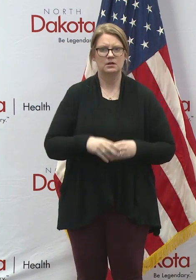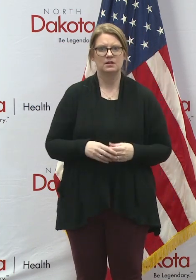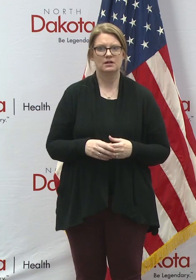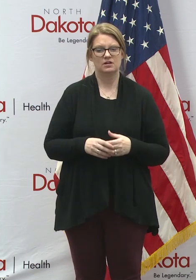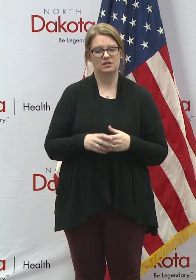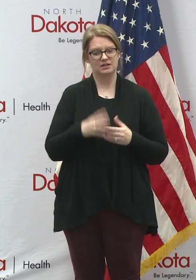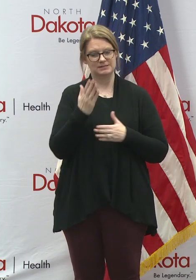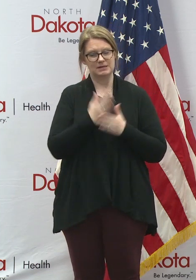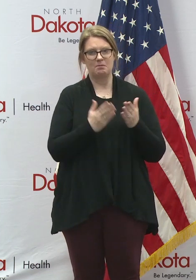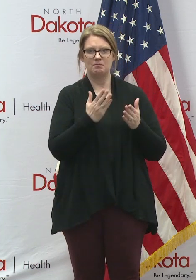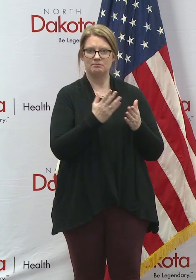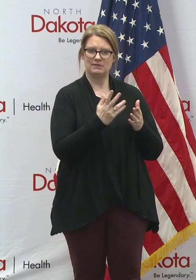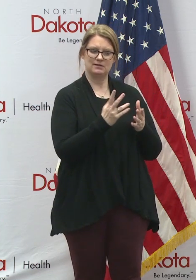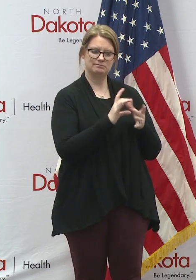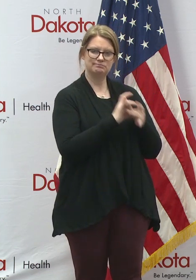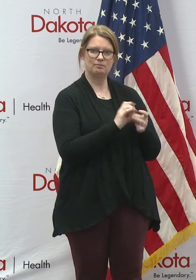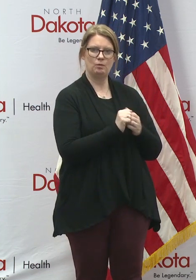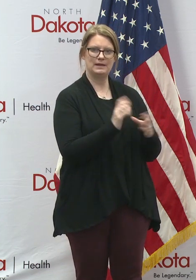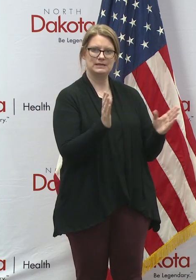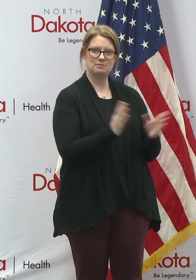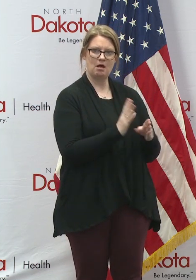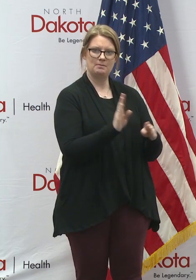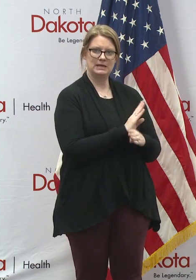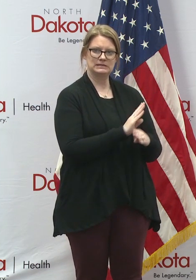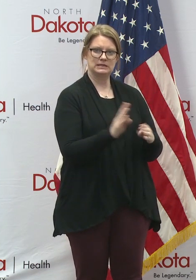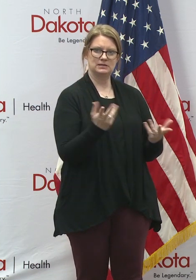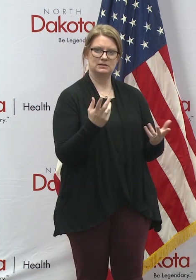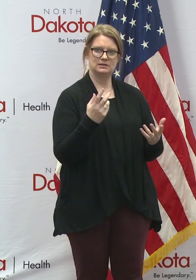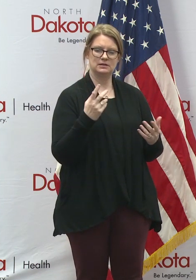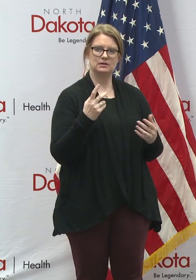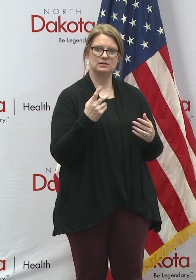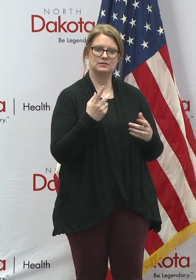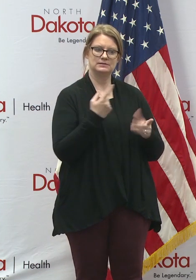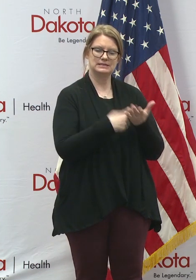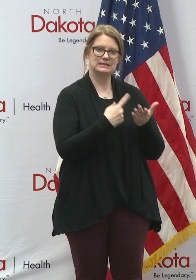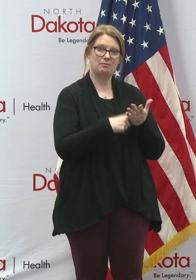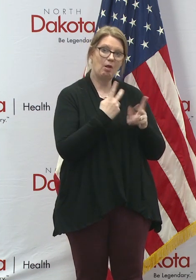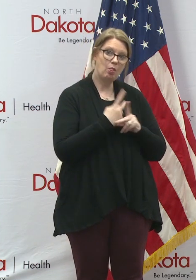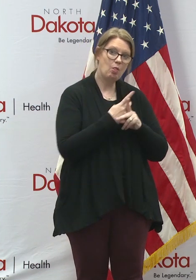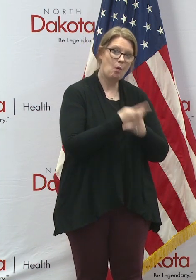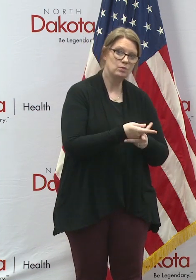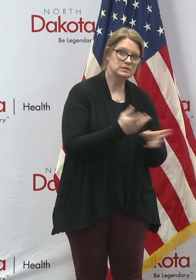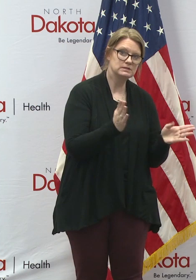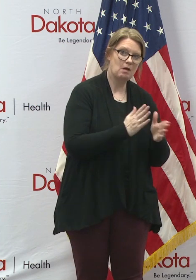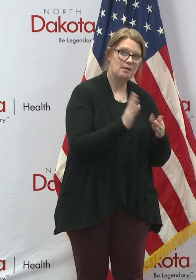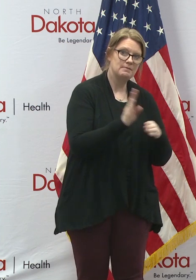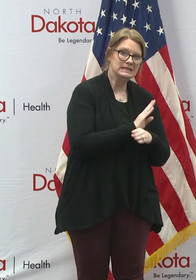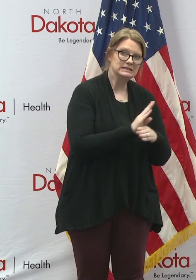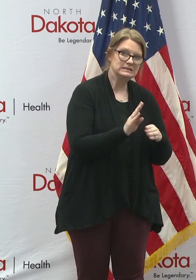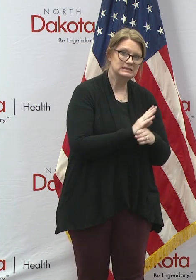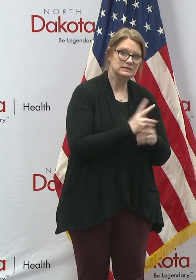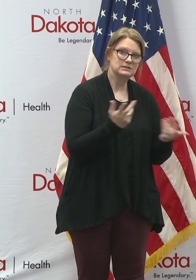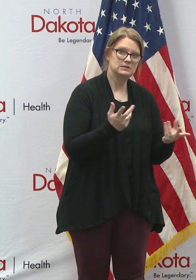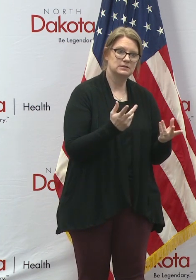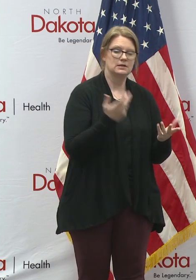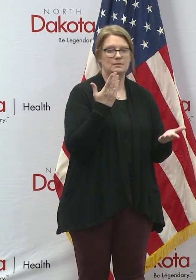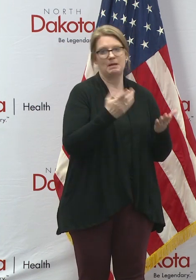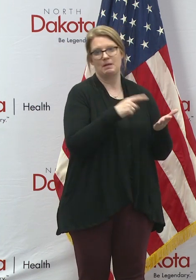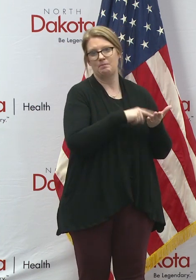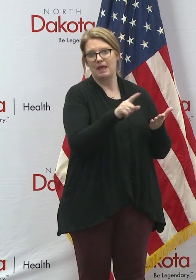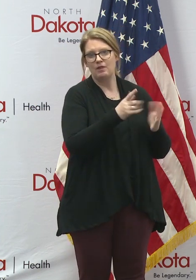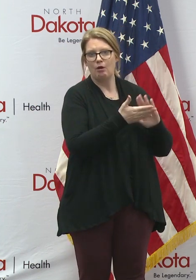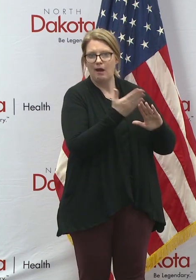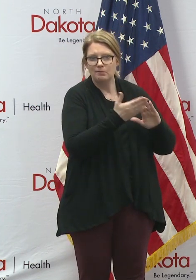small business, which is talking about in the Senate version, which is talking about loans to small businesses, which might cover their operating